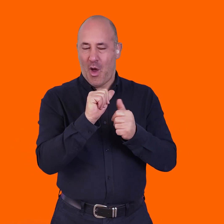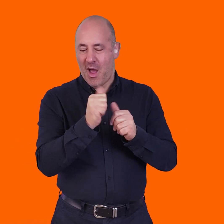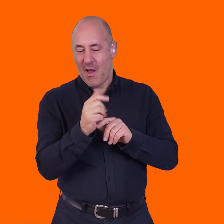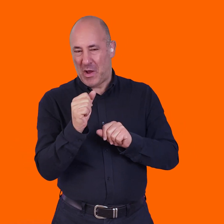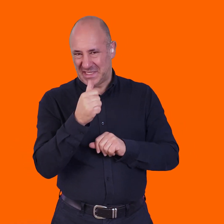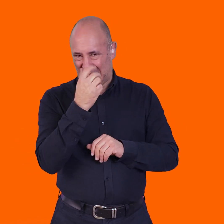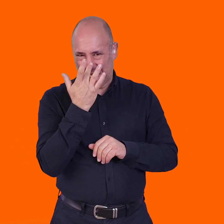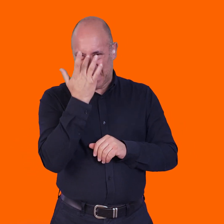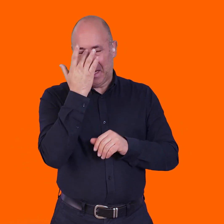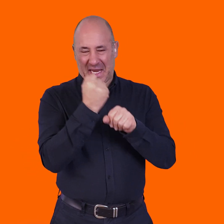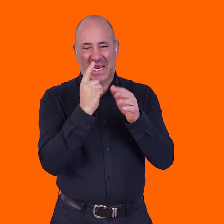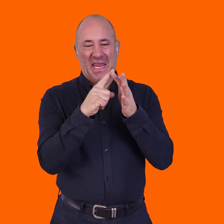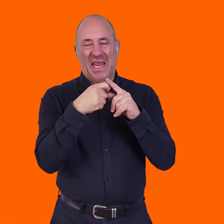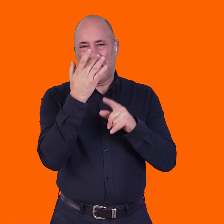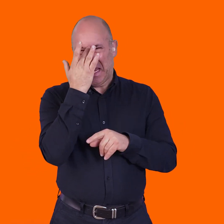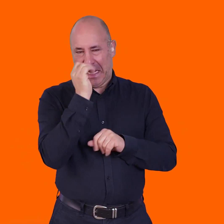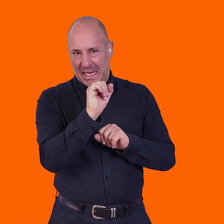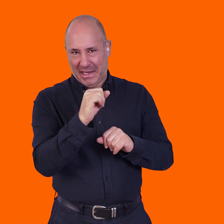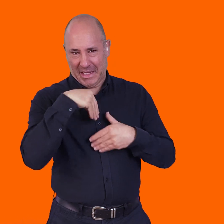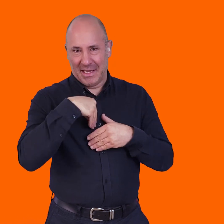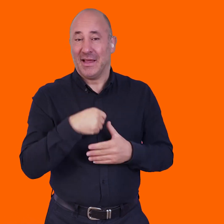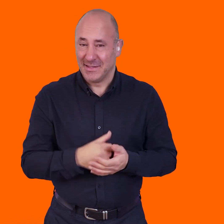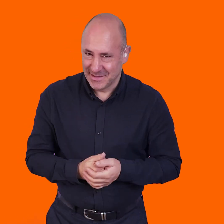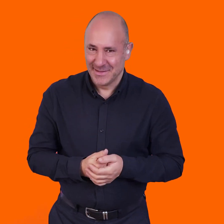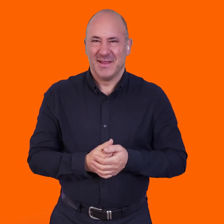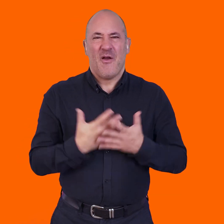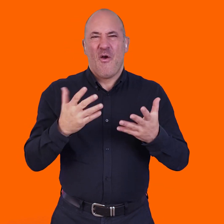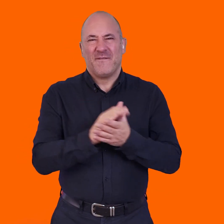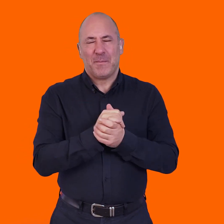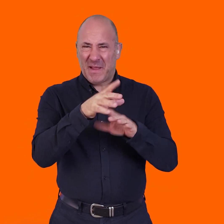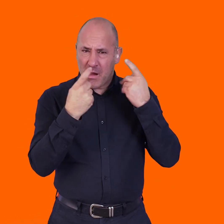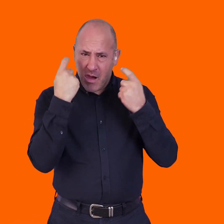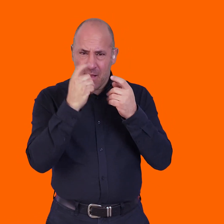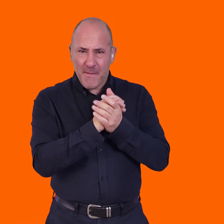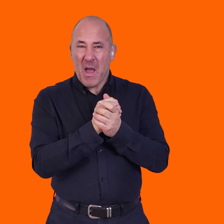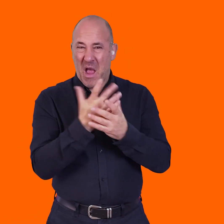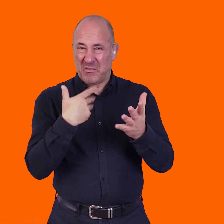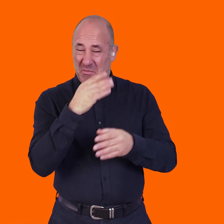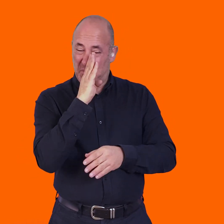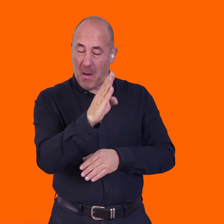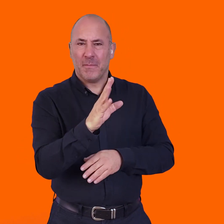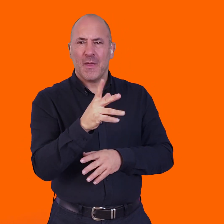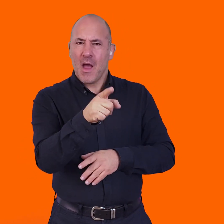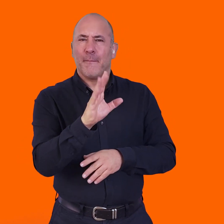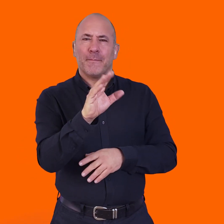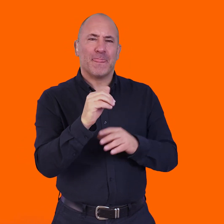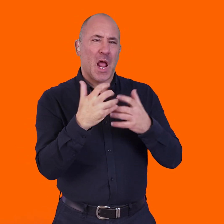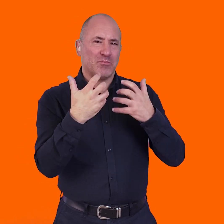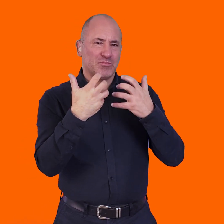speaking to your geek side. Yep. I don't know if you've ever thought about this, so I'm putting you on the spot slightly, but